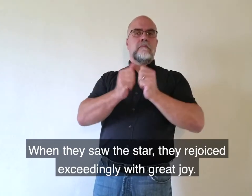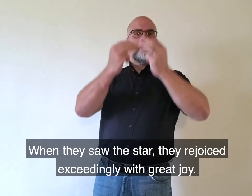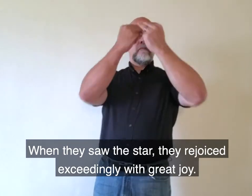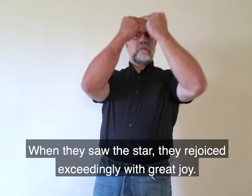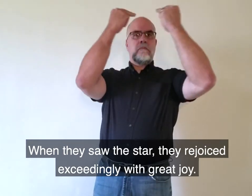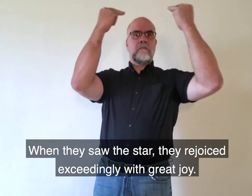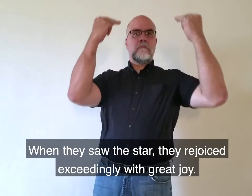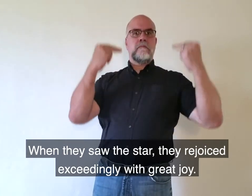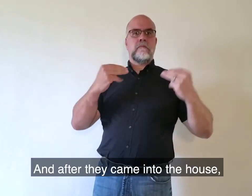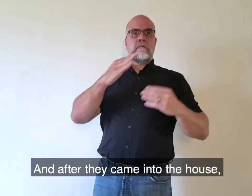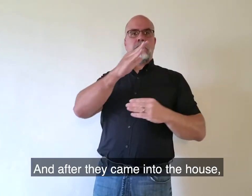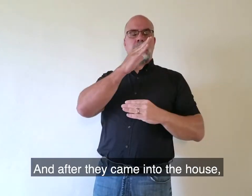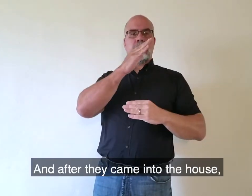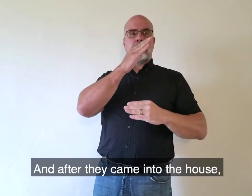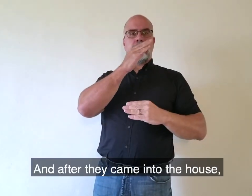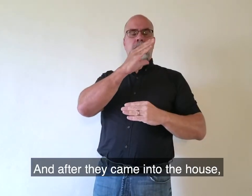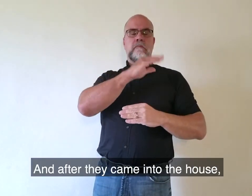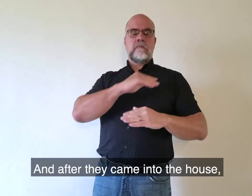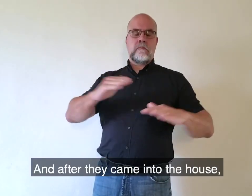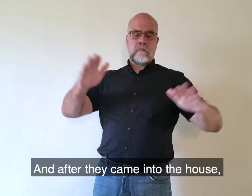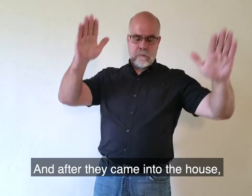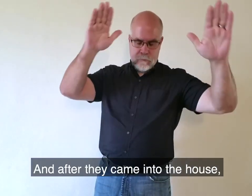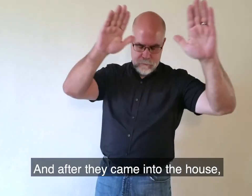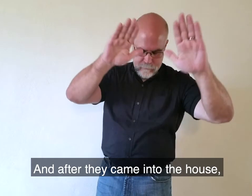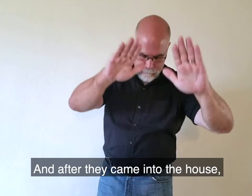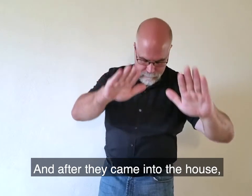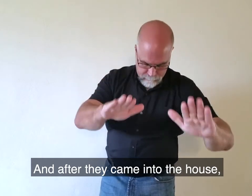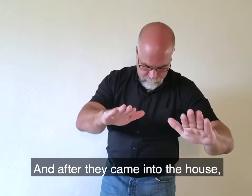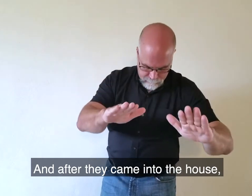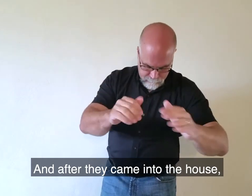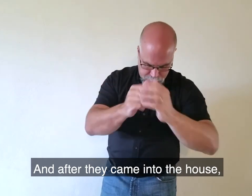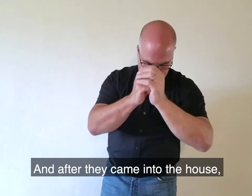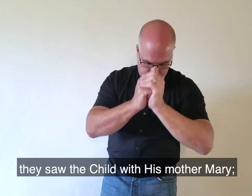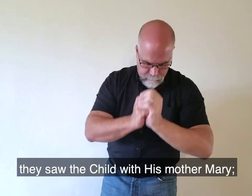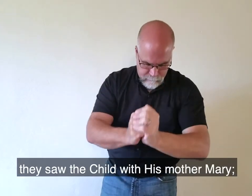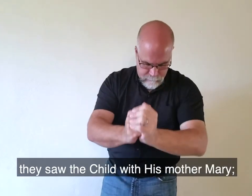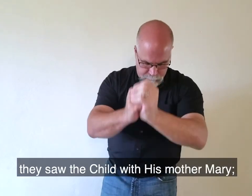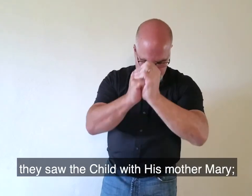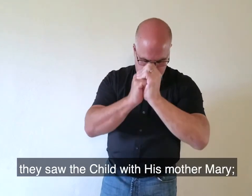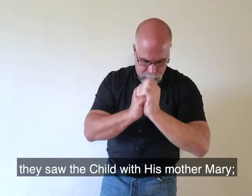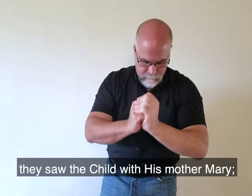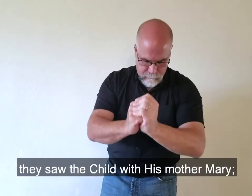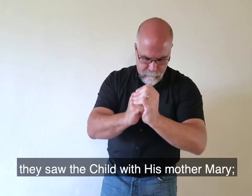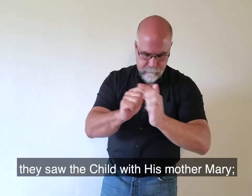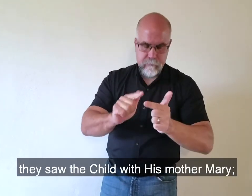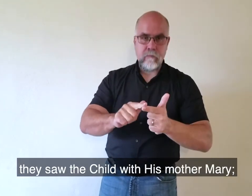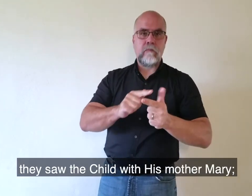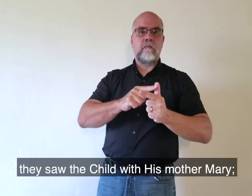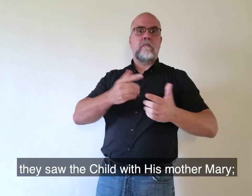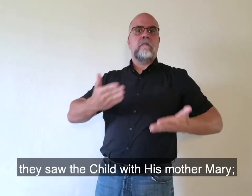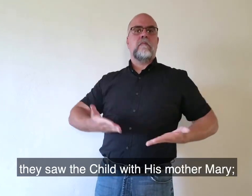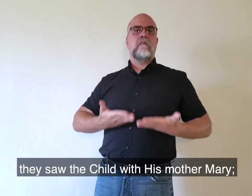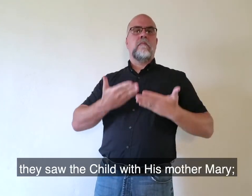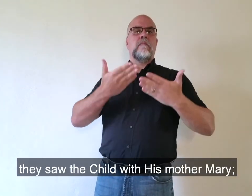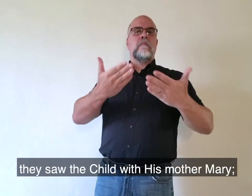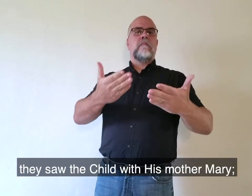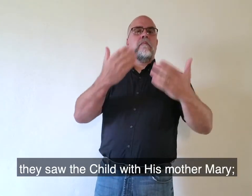joy. And after they came into the house, they saw the child with his mother